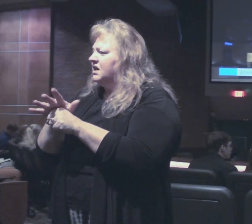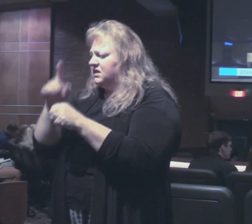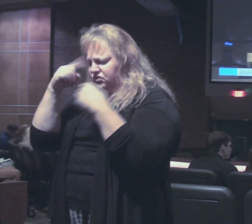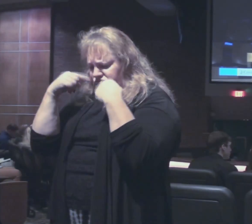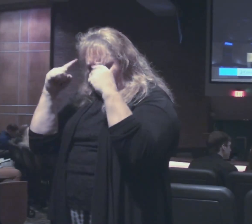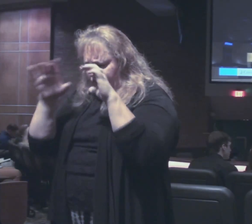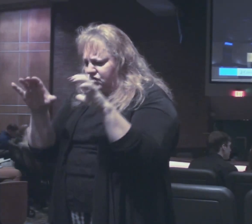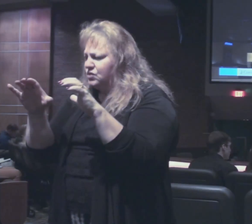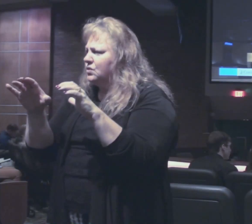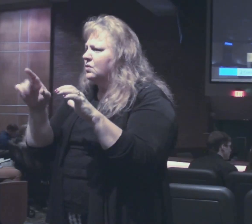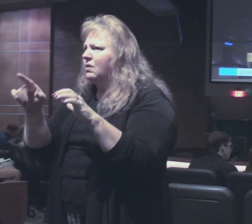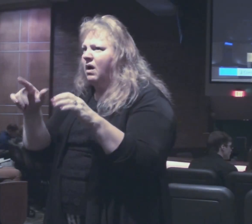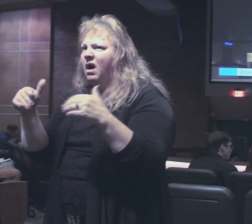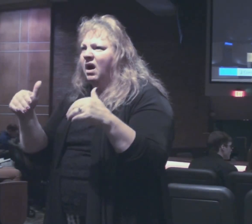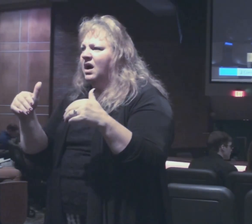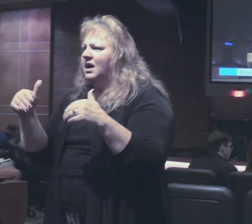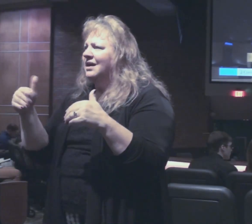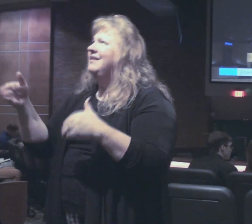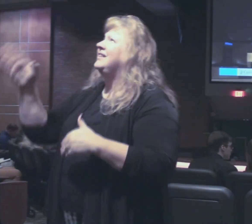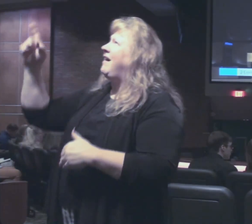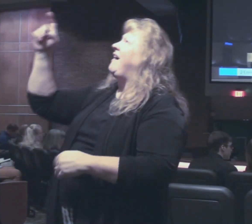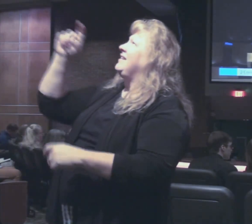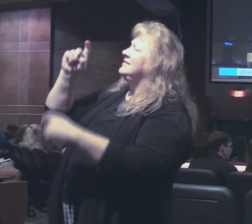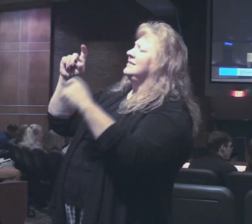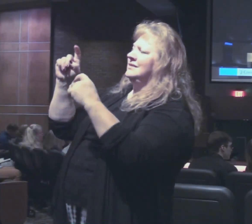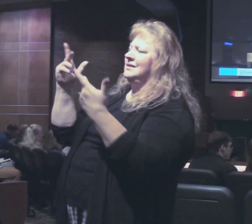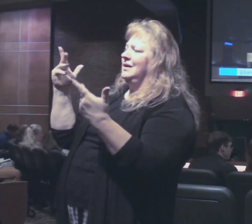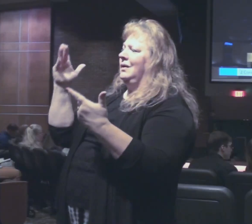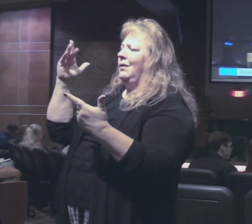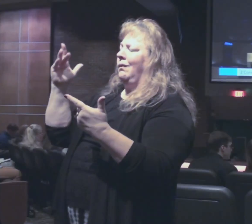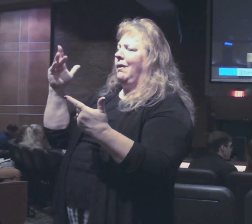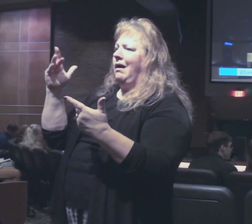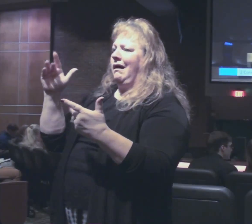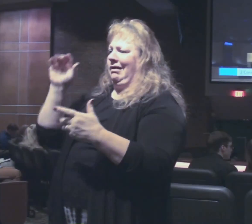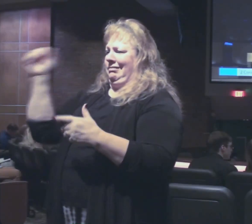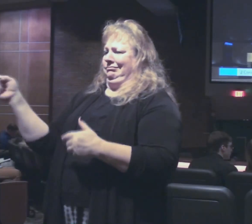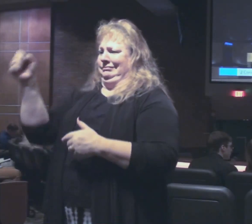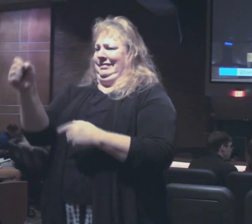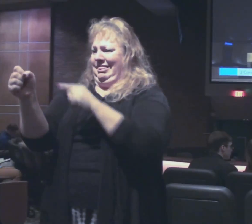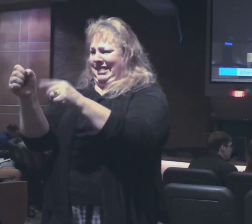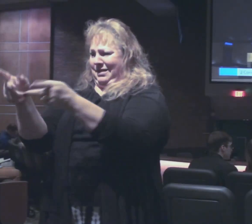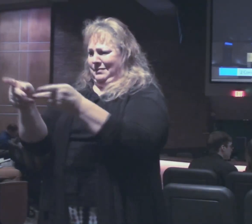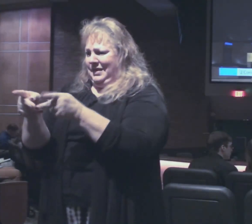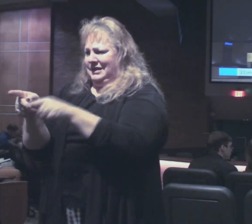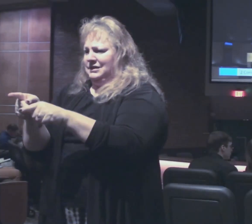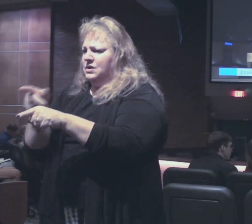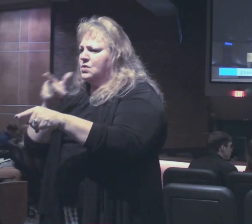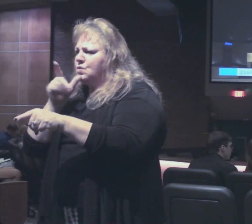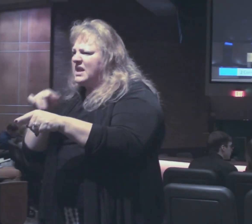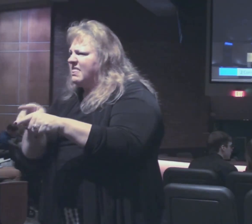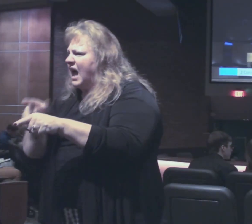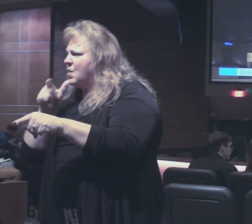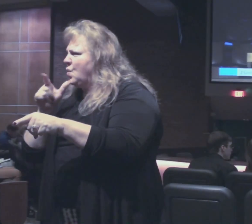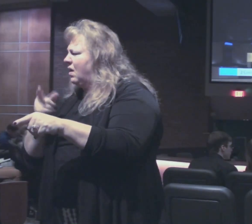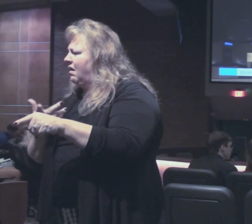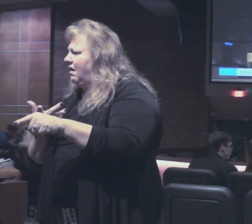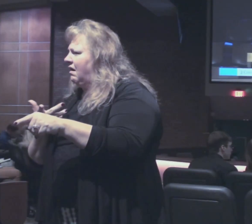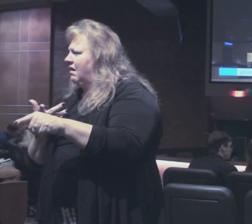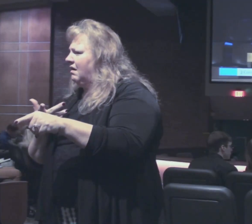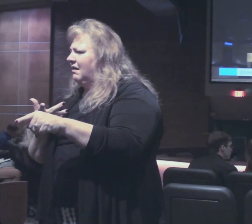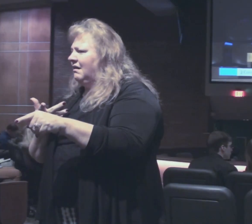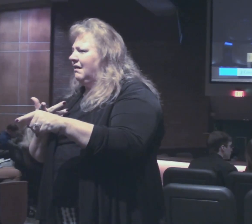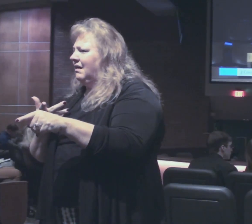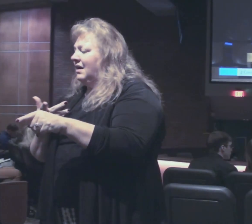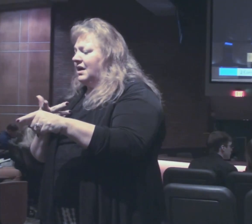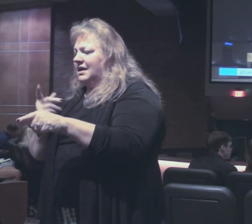accomplish what you did and on it goes why were you put in a situation where who did that he